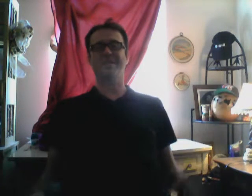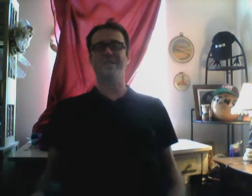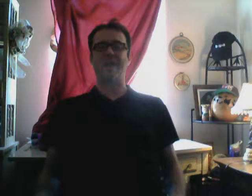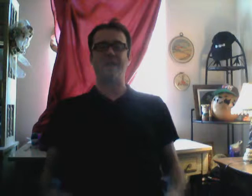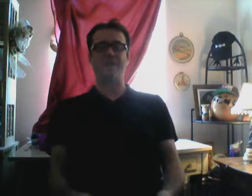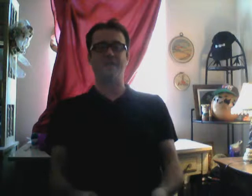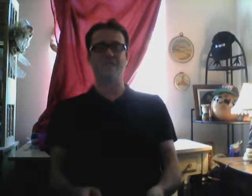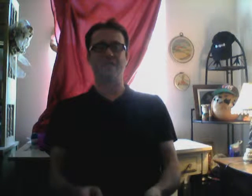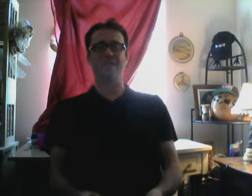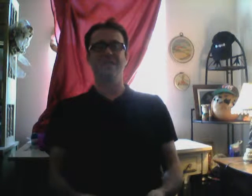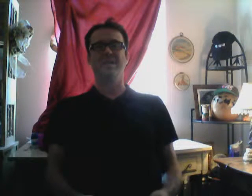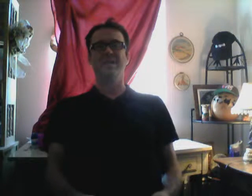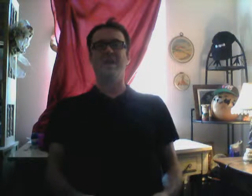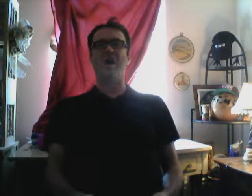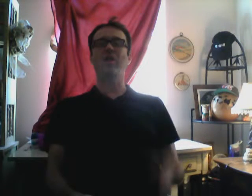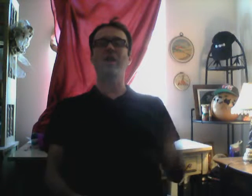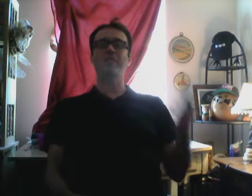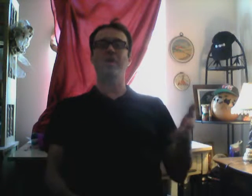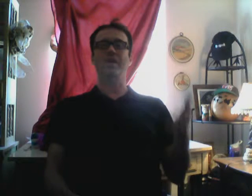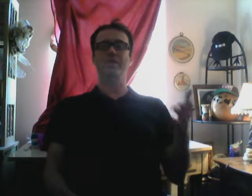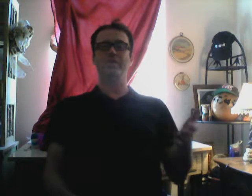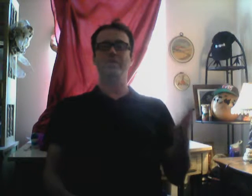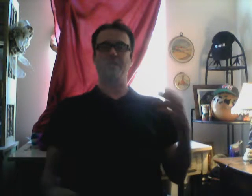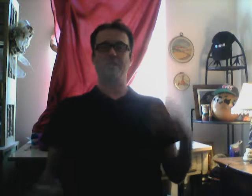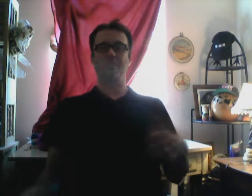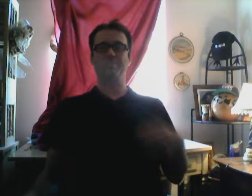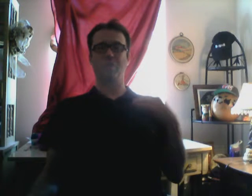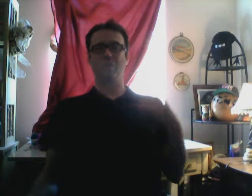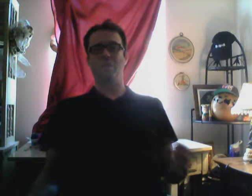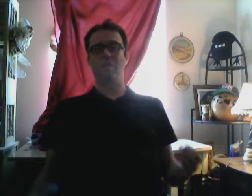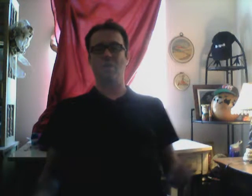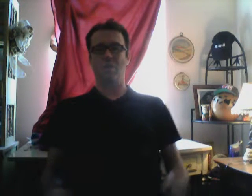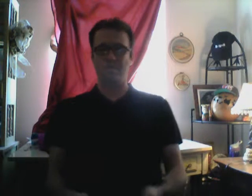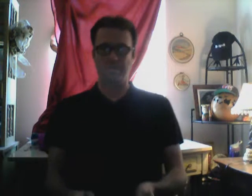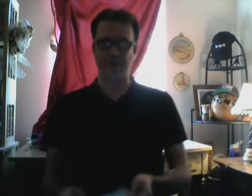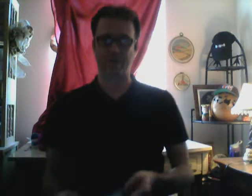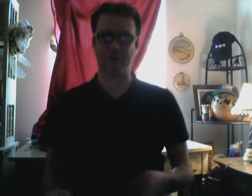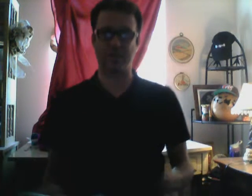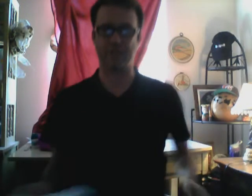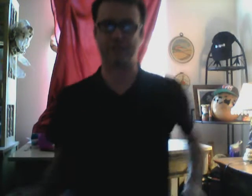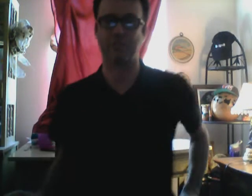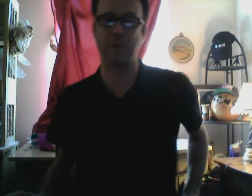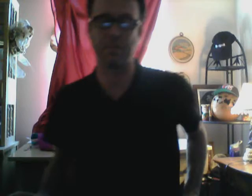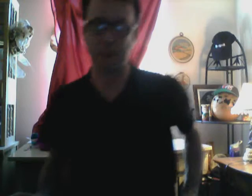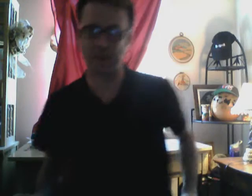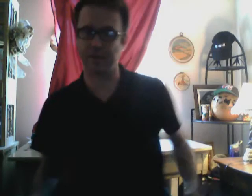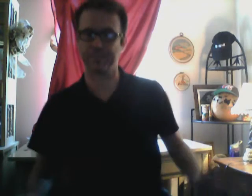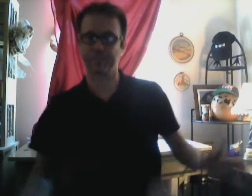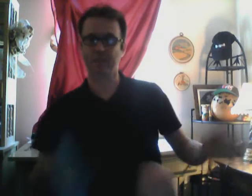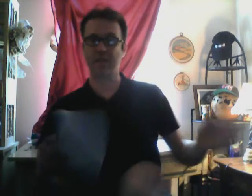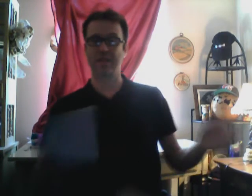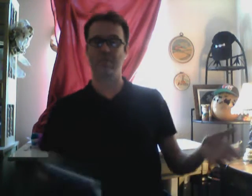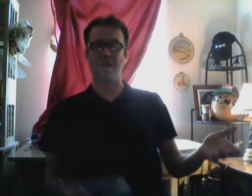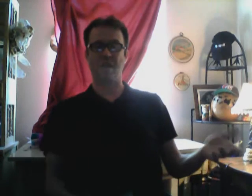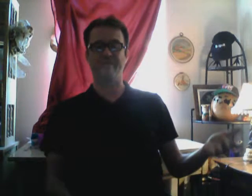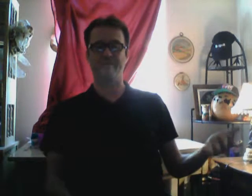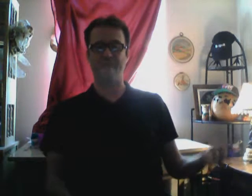said, I don't think, all I'm trying to do is unplug all the parasites from my body and get my life back.